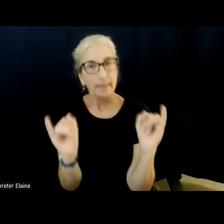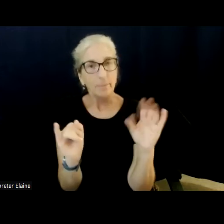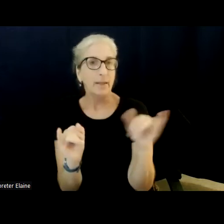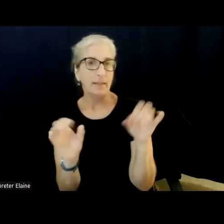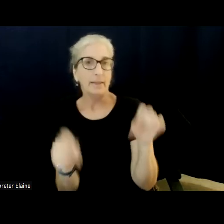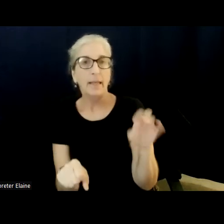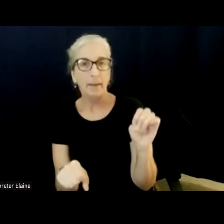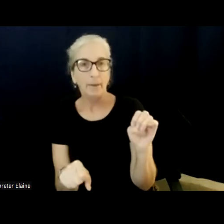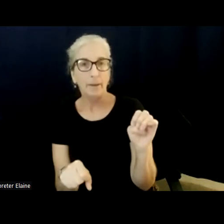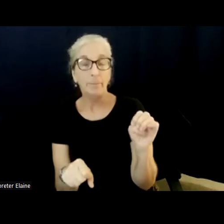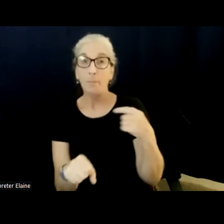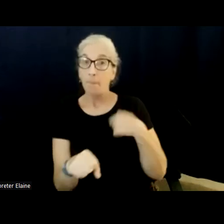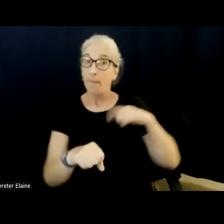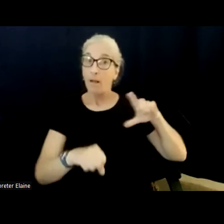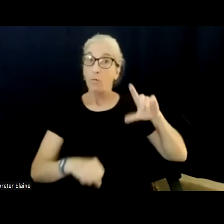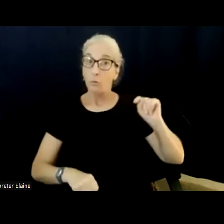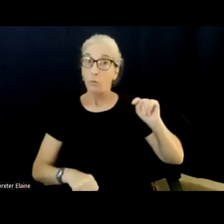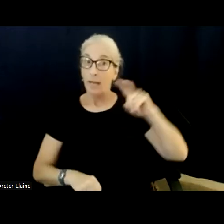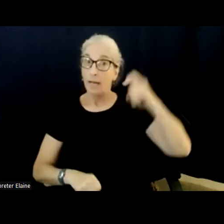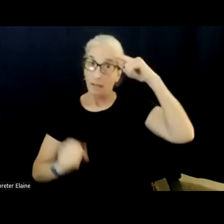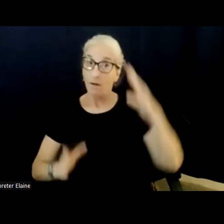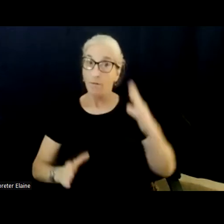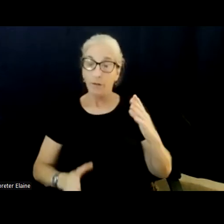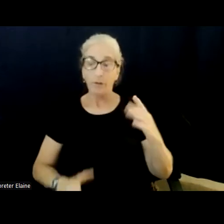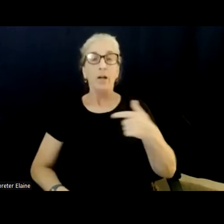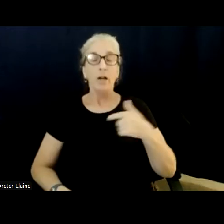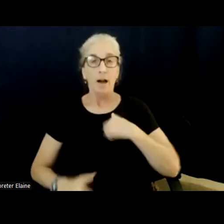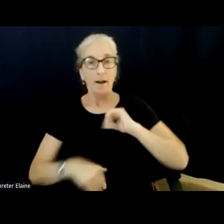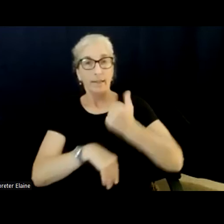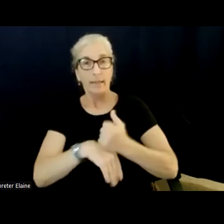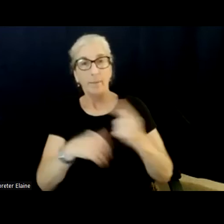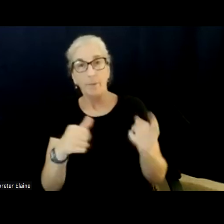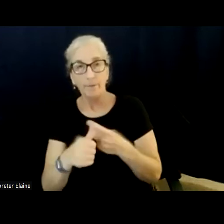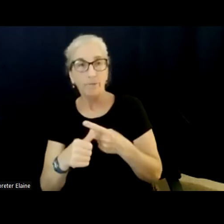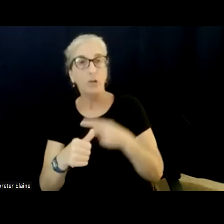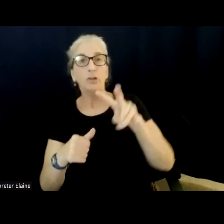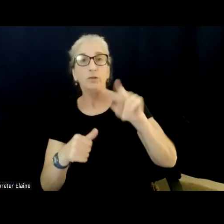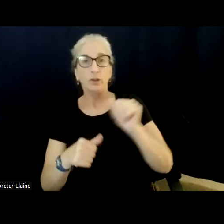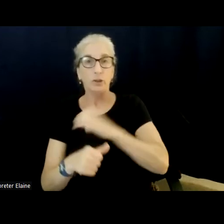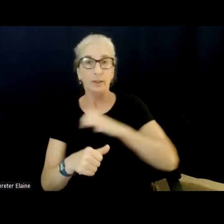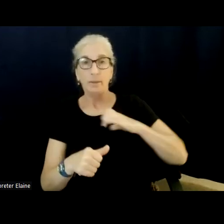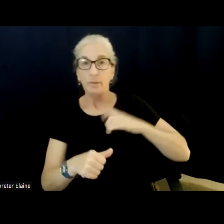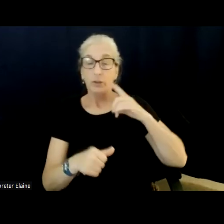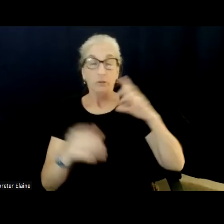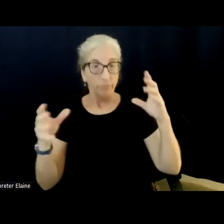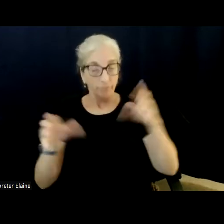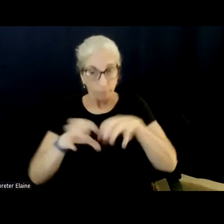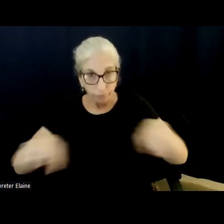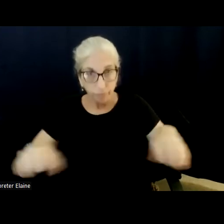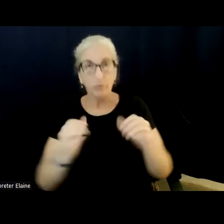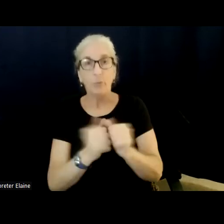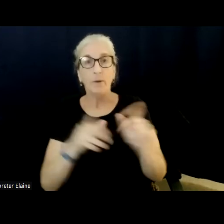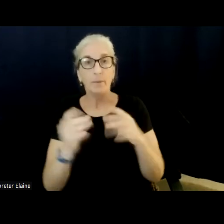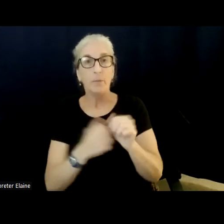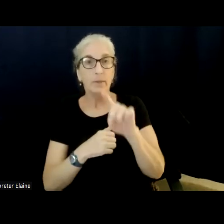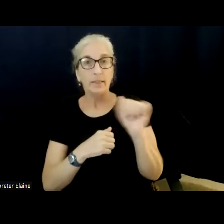initiative I had was creating the first ever Virginia Commission on individuals with disabilities. I chaired it for eight years, and it's now